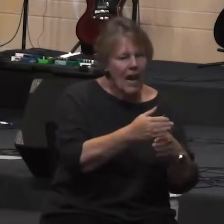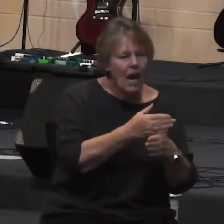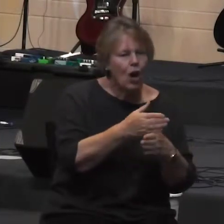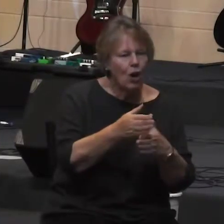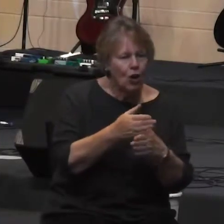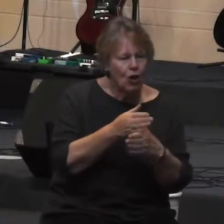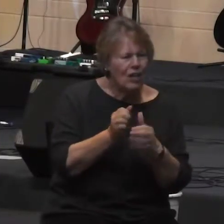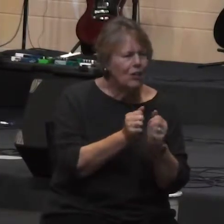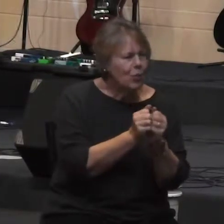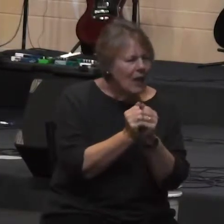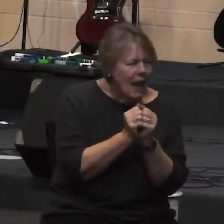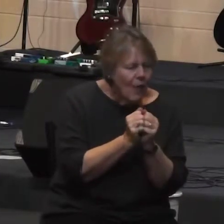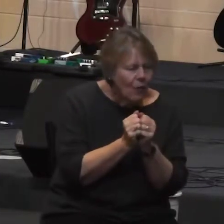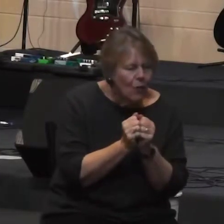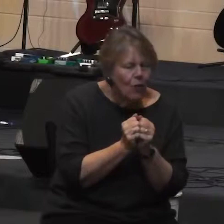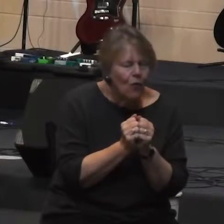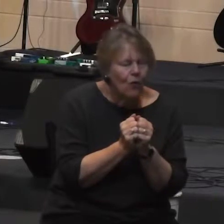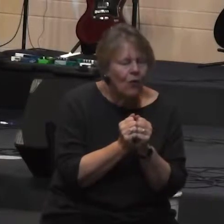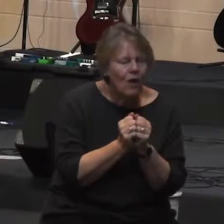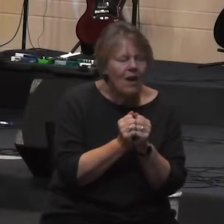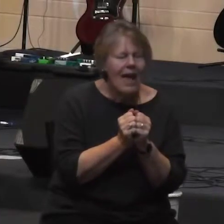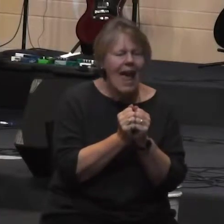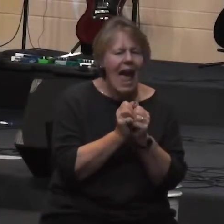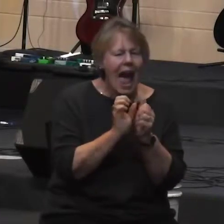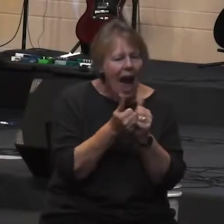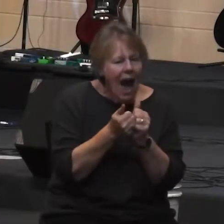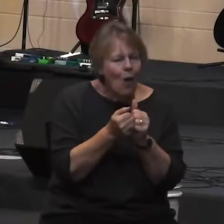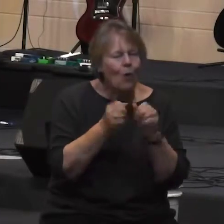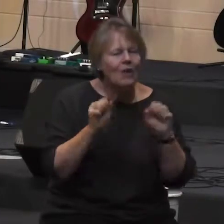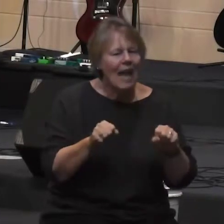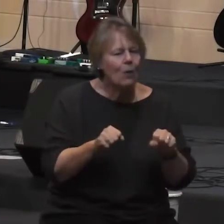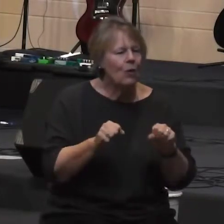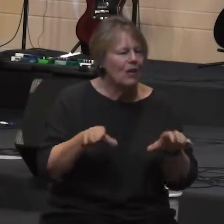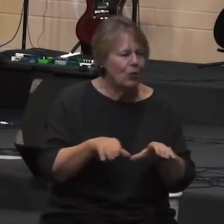church how might we do that